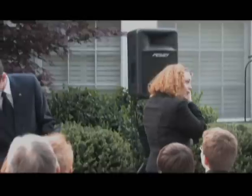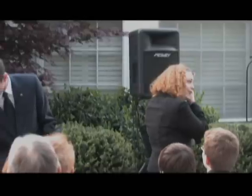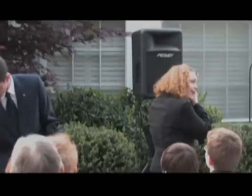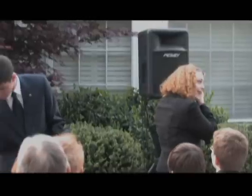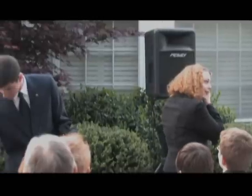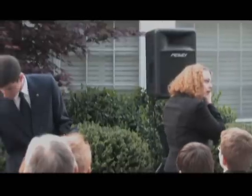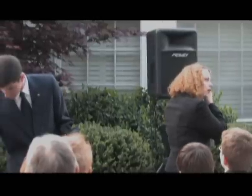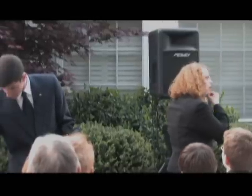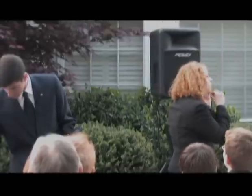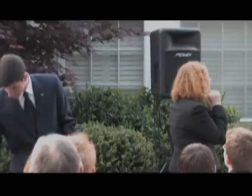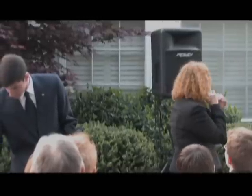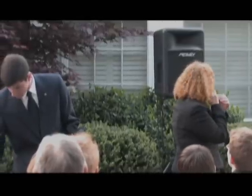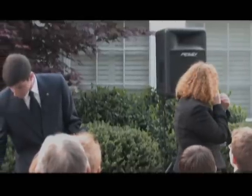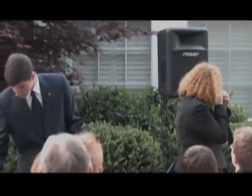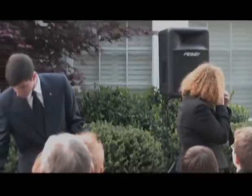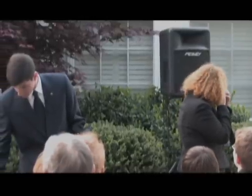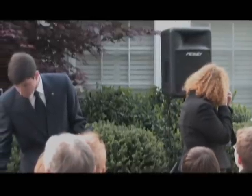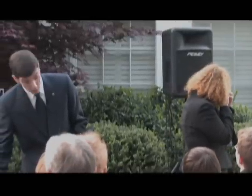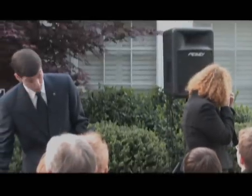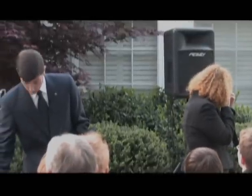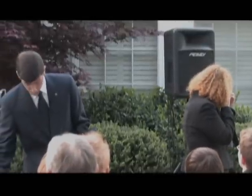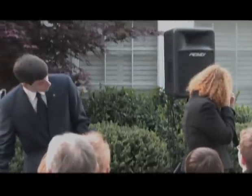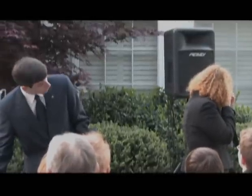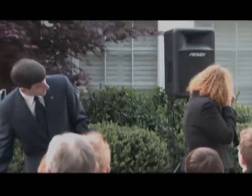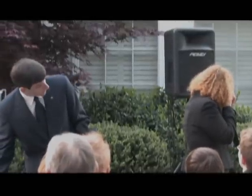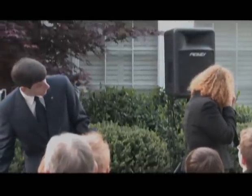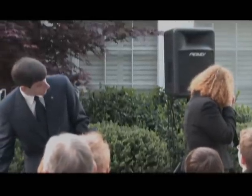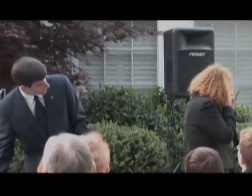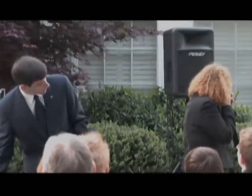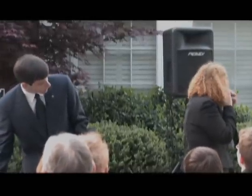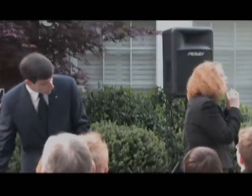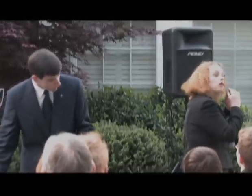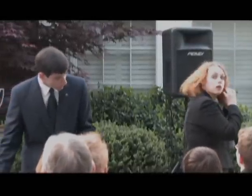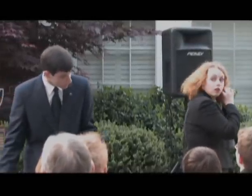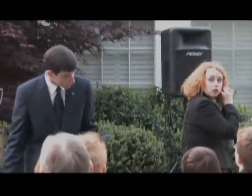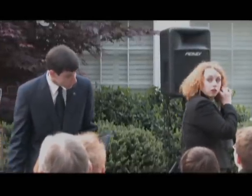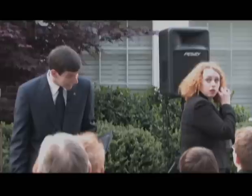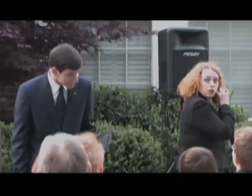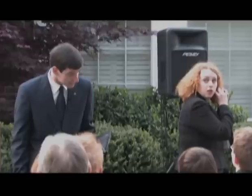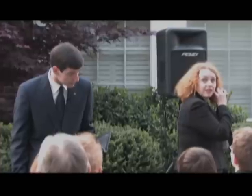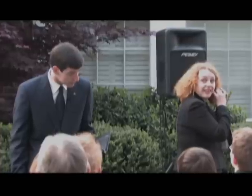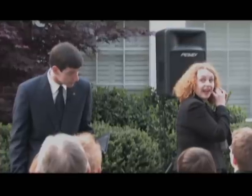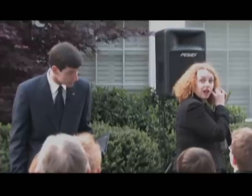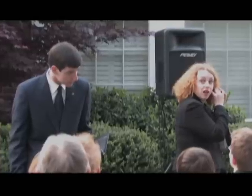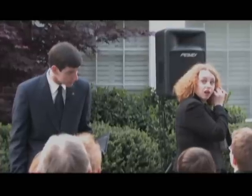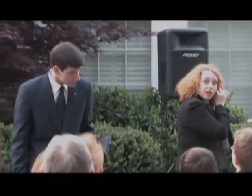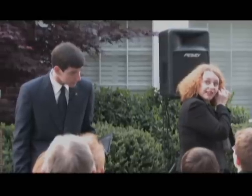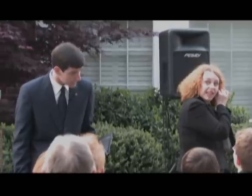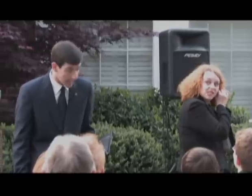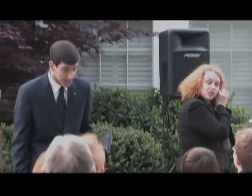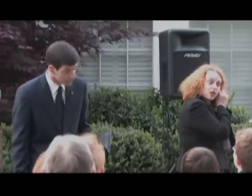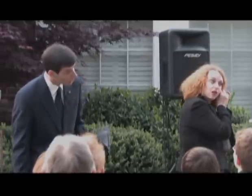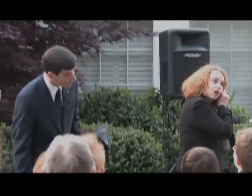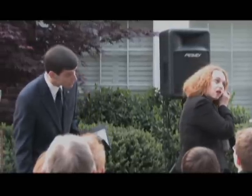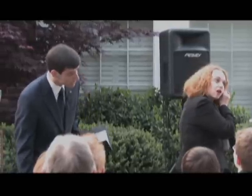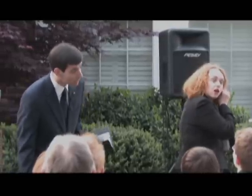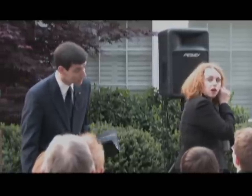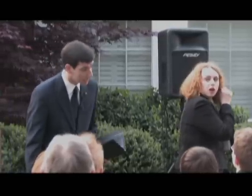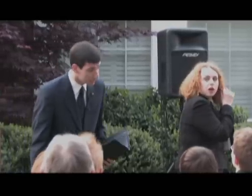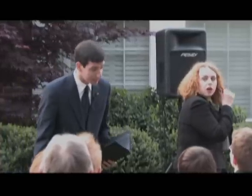Are you kidding? We've got guests. Wait. Guests? Yeah, you know, I wish you'd tell me about